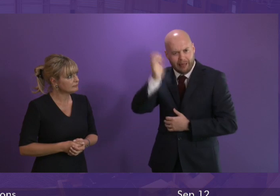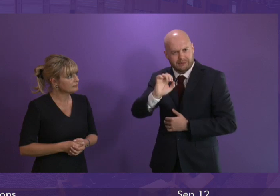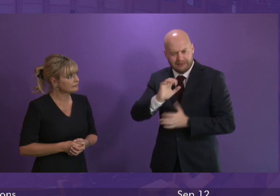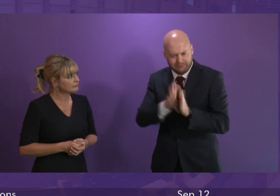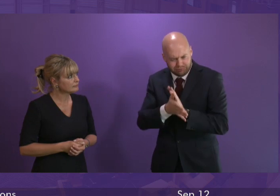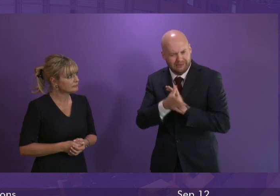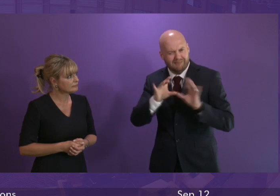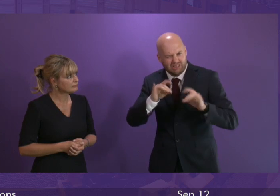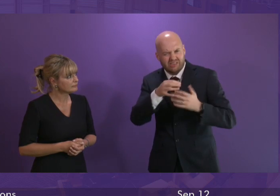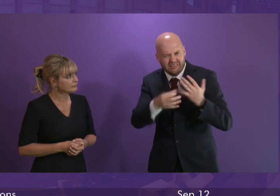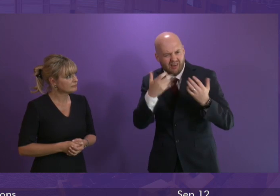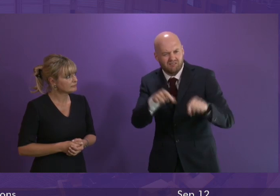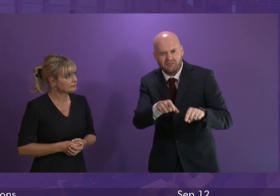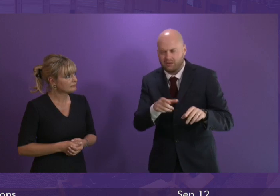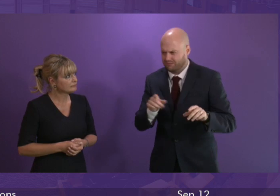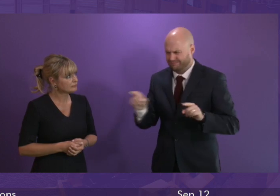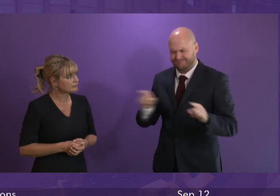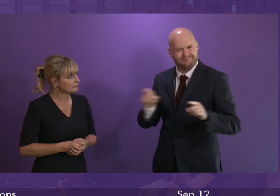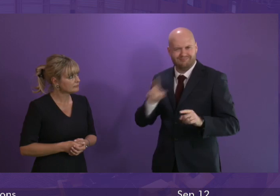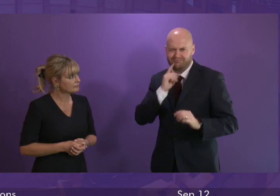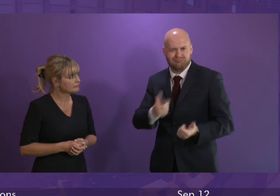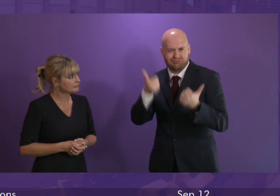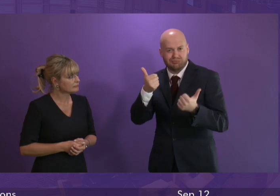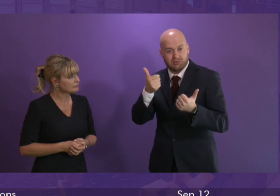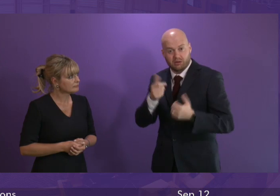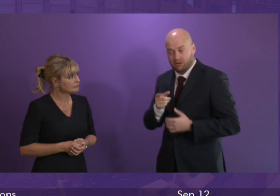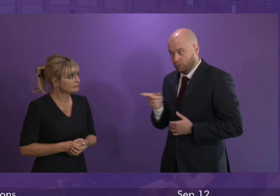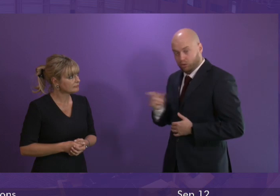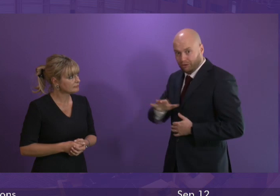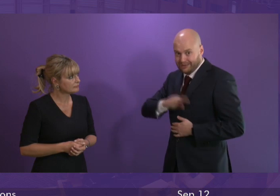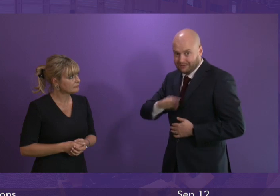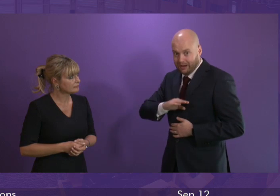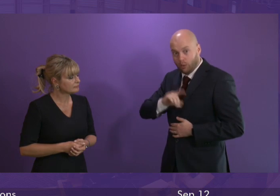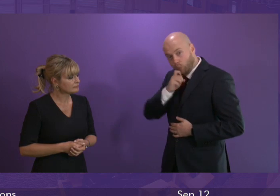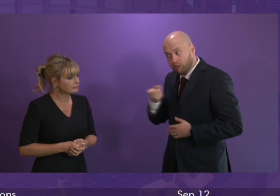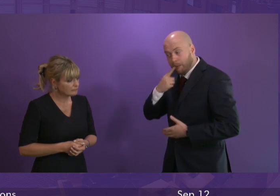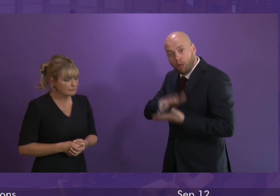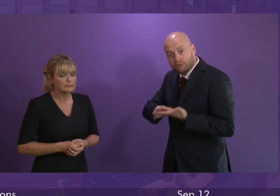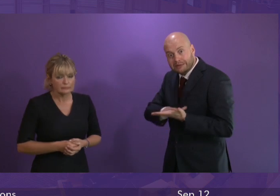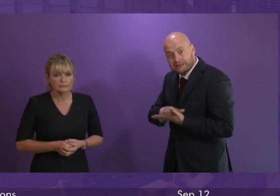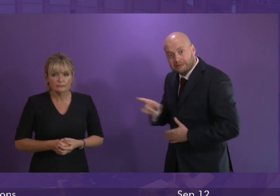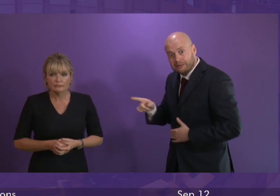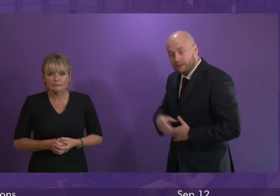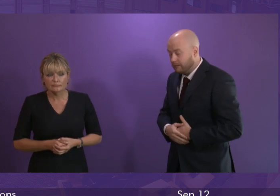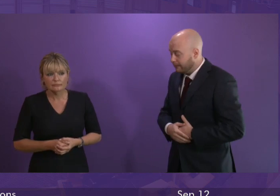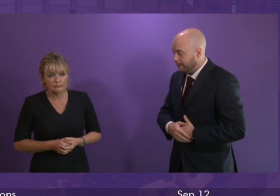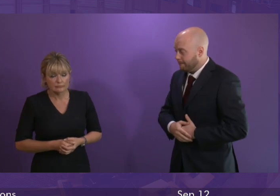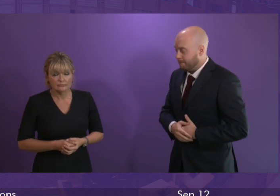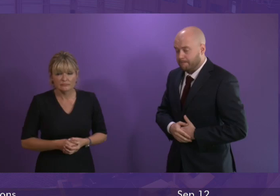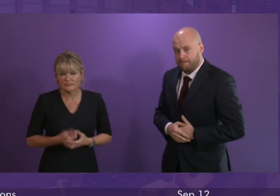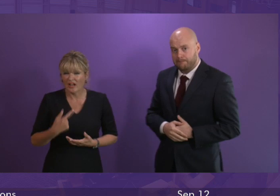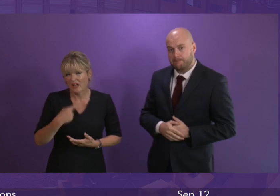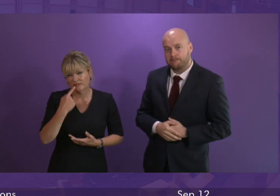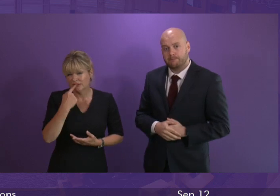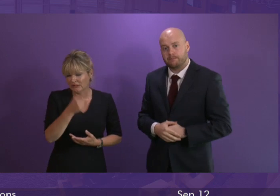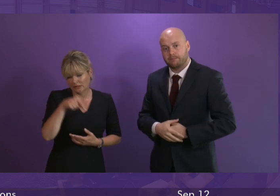satisfied and will she apologize for the shocking feelings at this hospital first minister I think as I have said in this